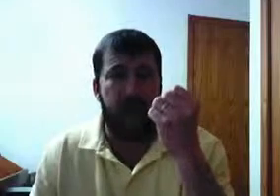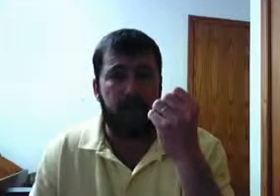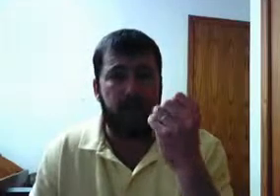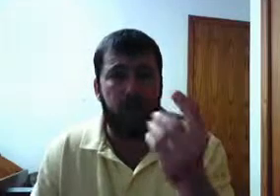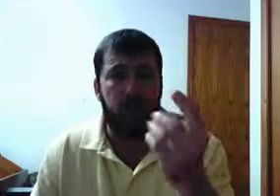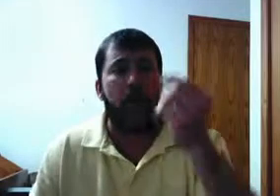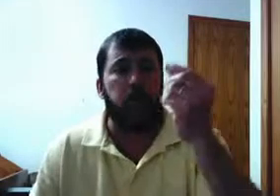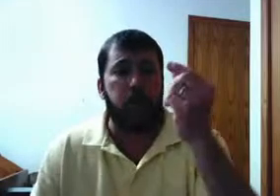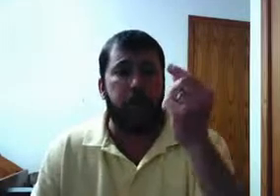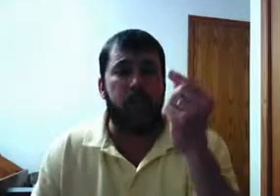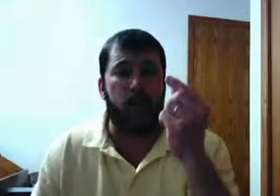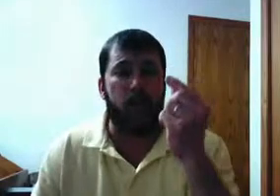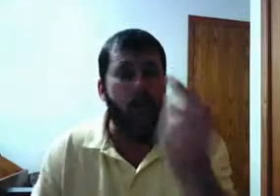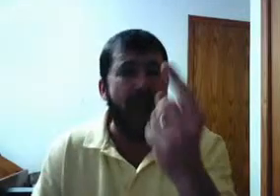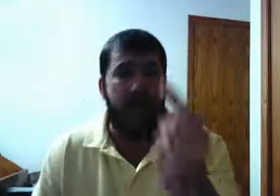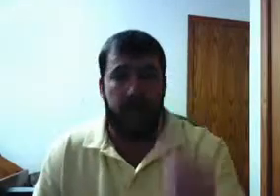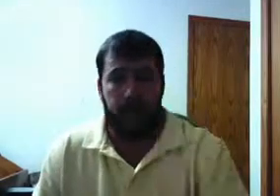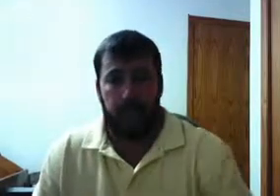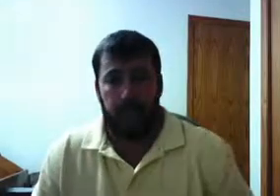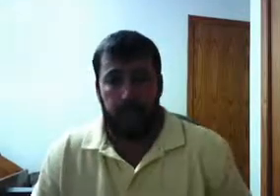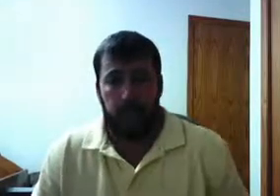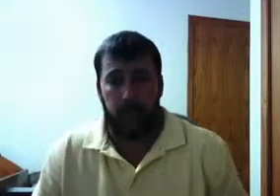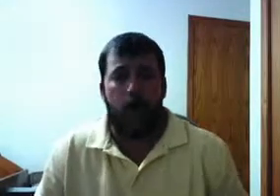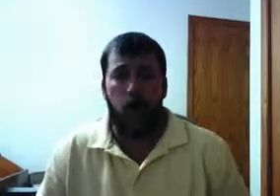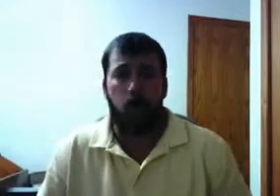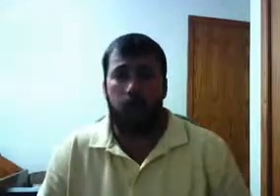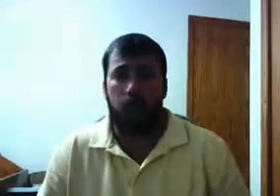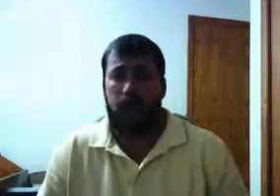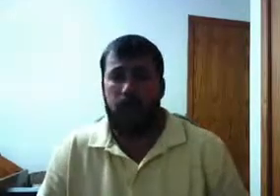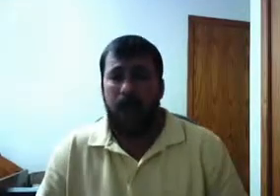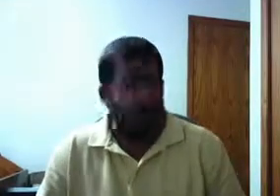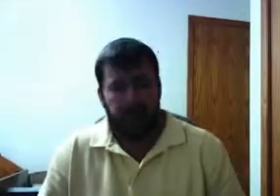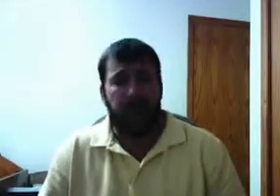tongue until she had her way! Preach on, William! I think I will!